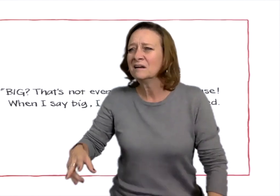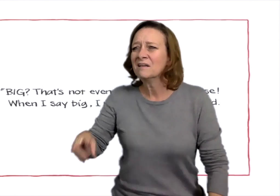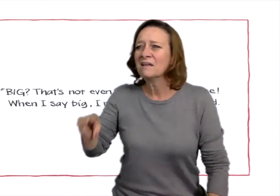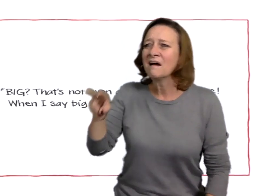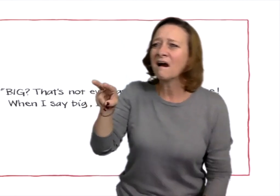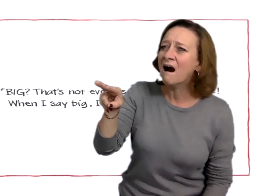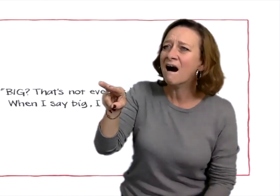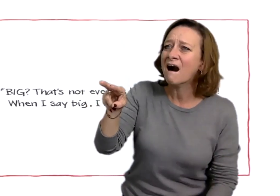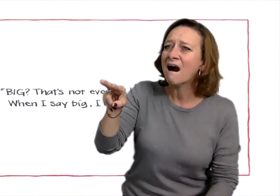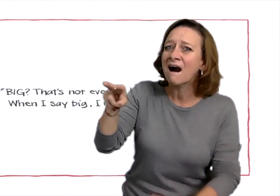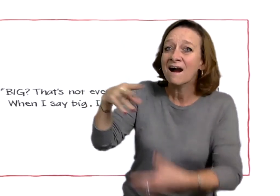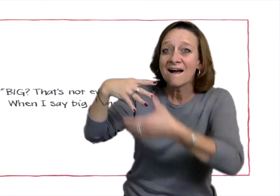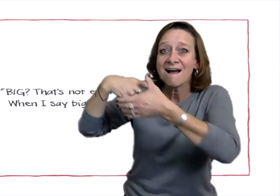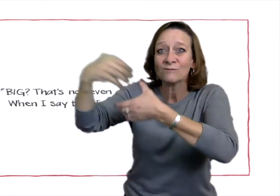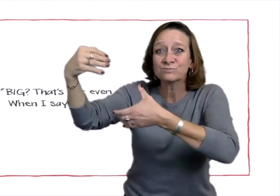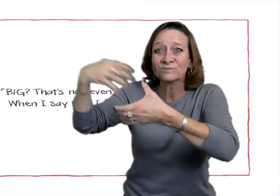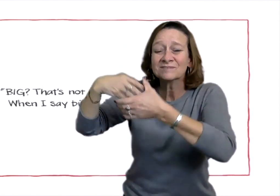He looked outside.